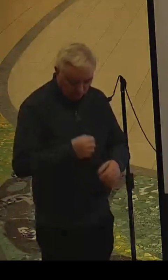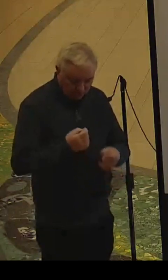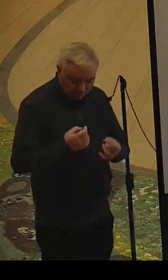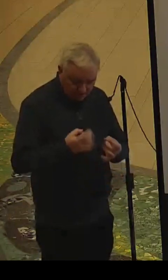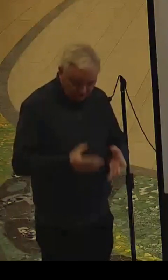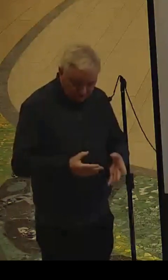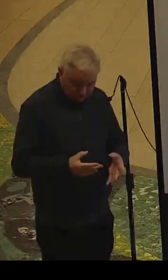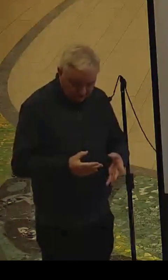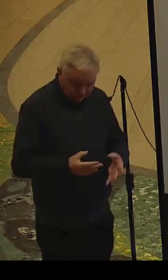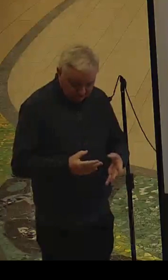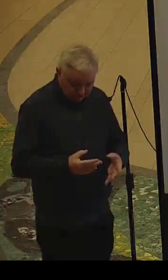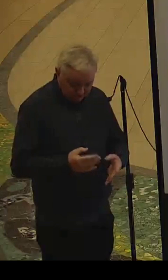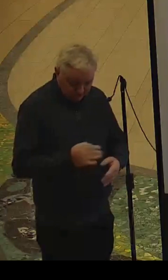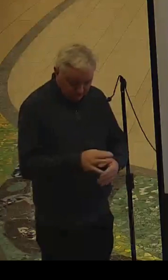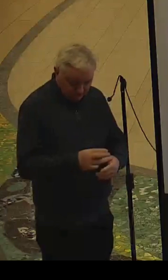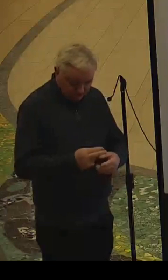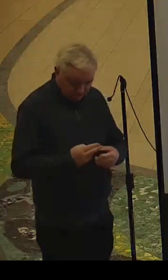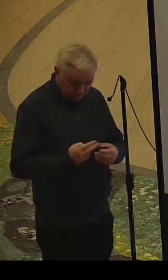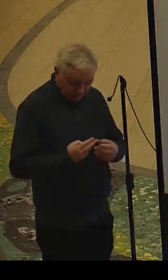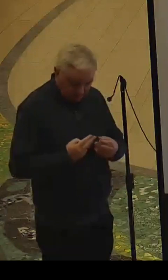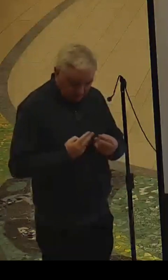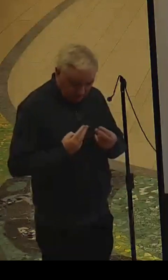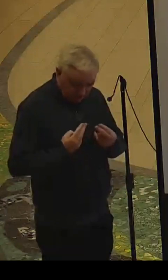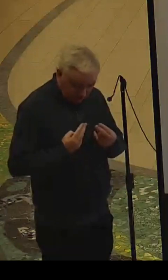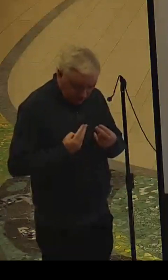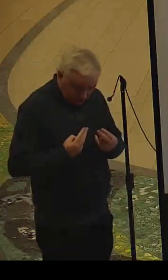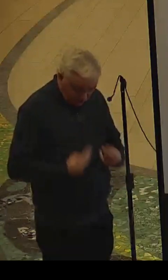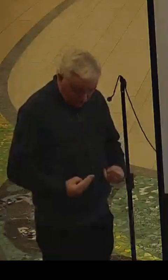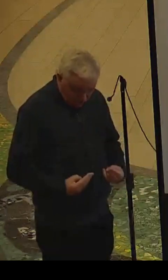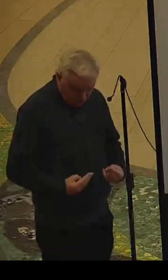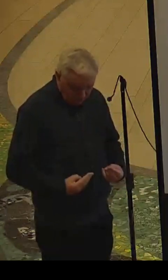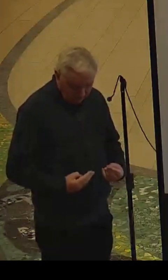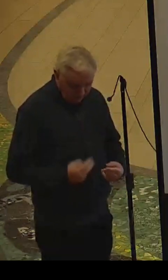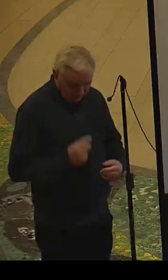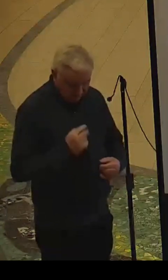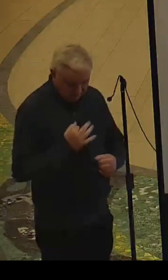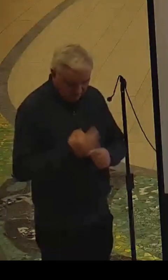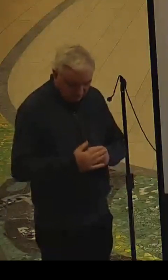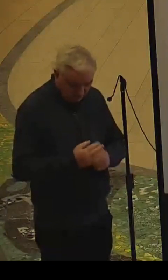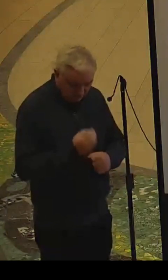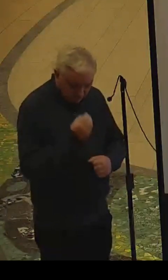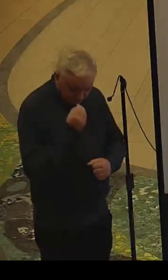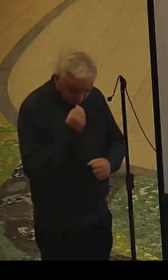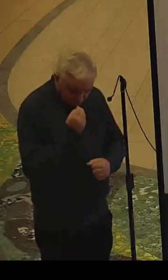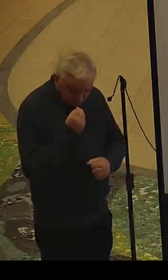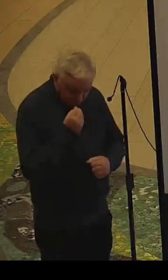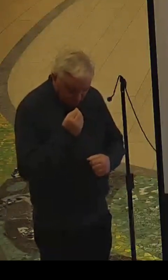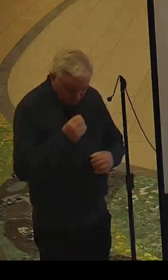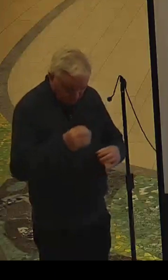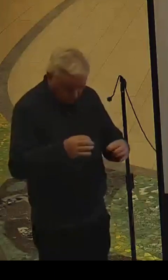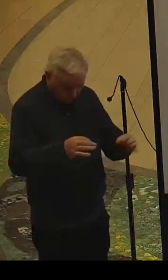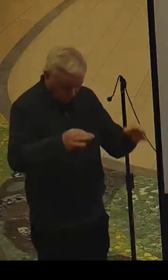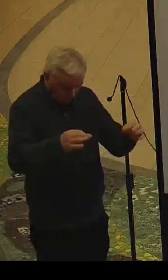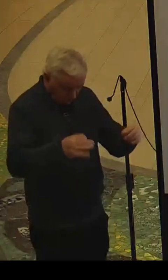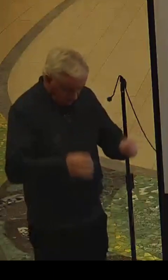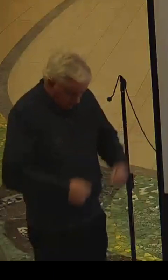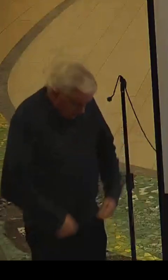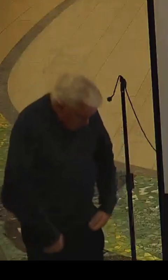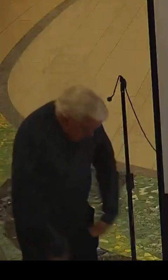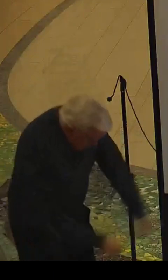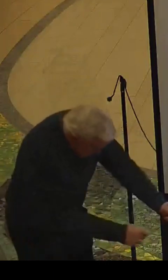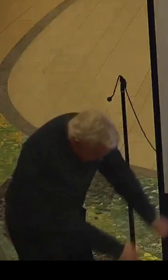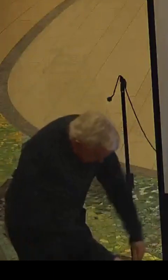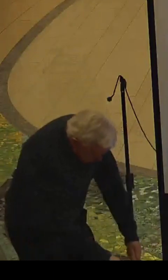with nothing. There is an urgent need for food, for